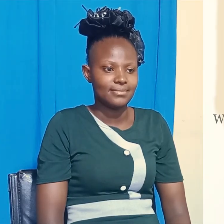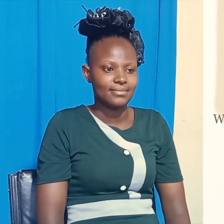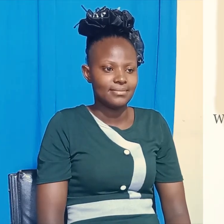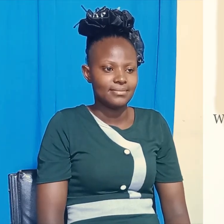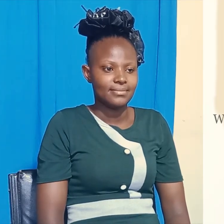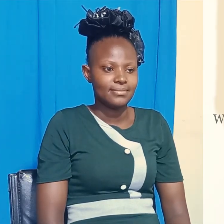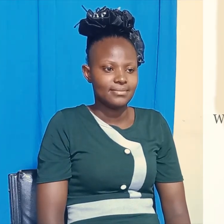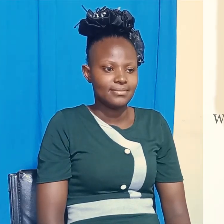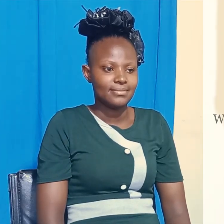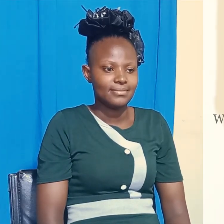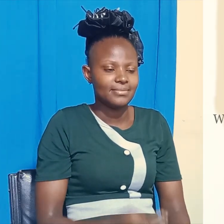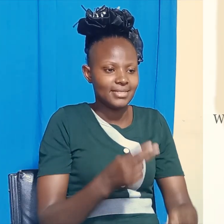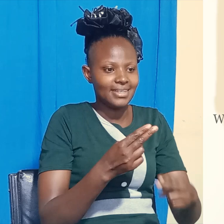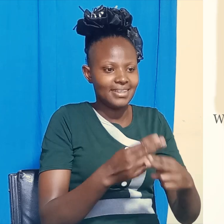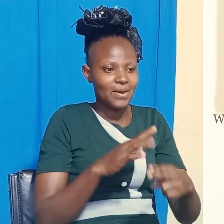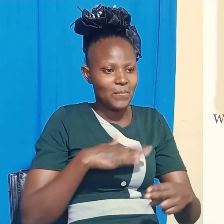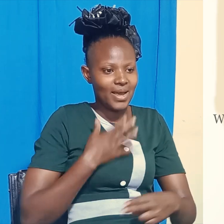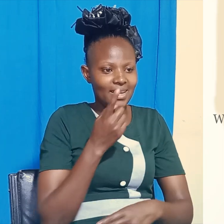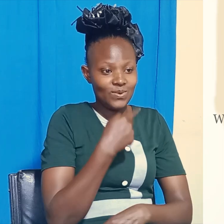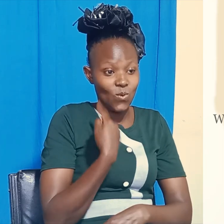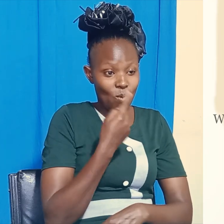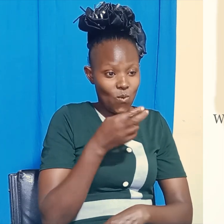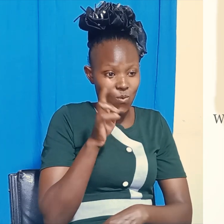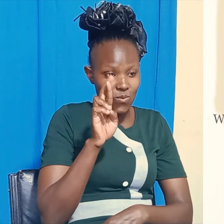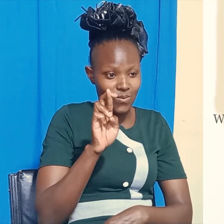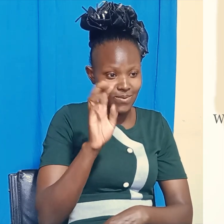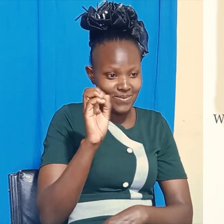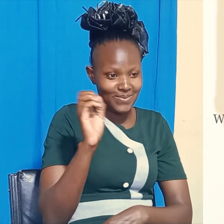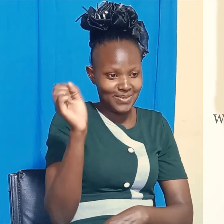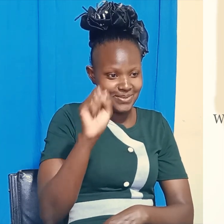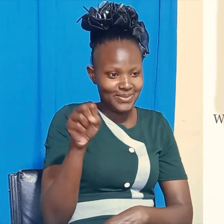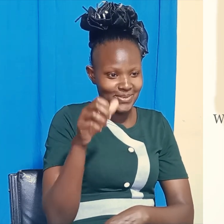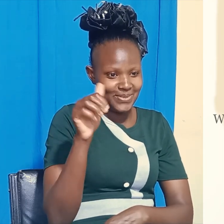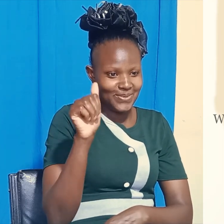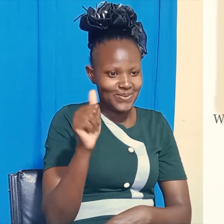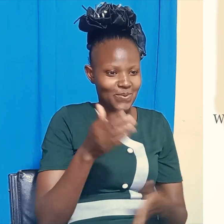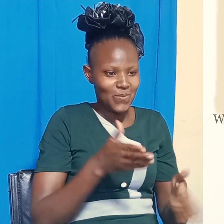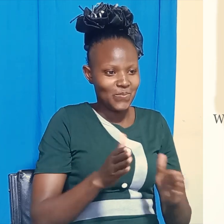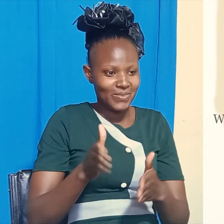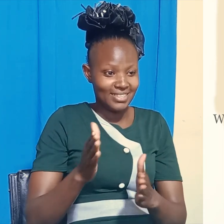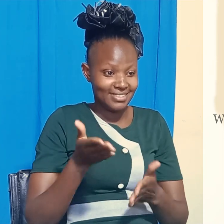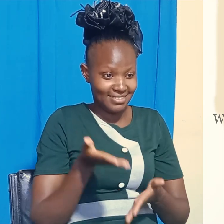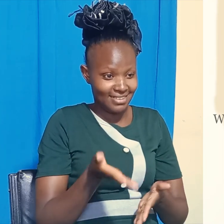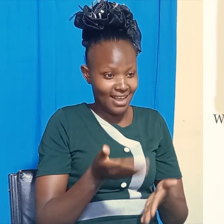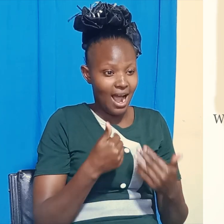Oh my God, this person, I take this opportunity to talk to my teacher,